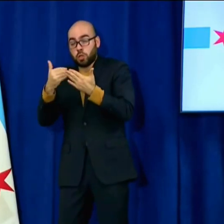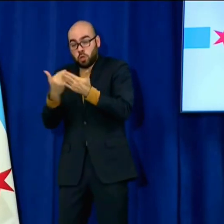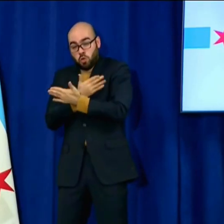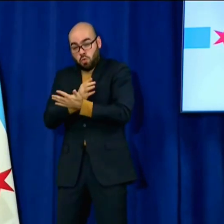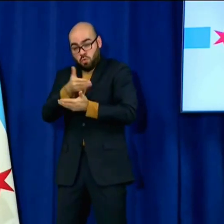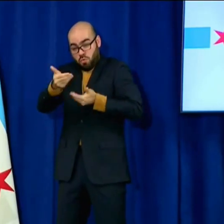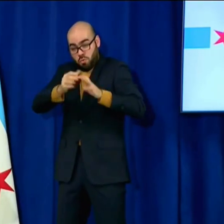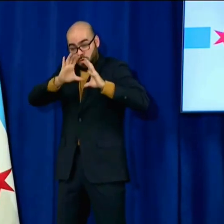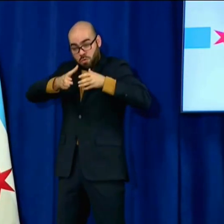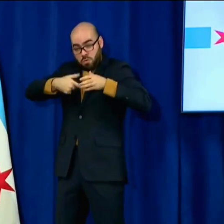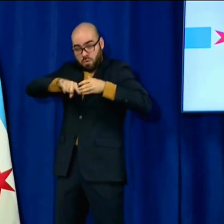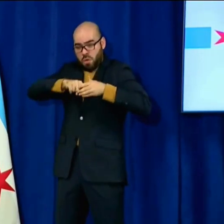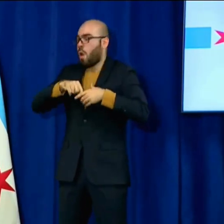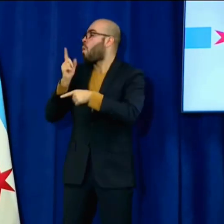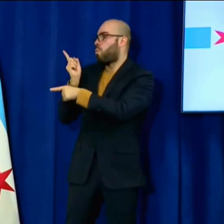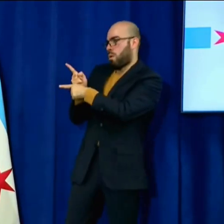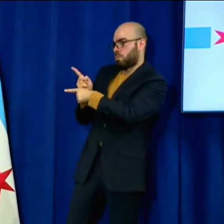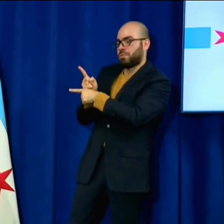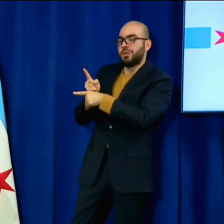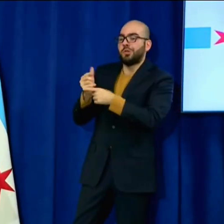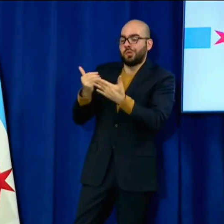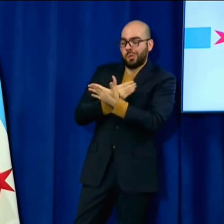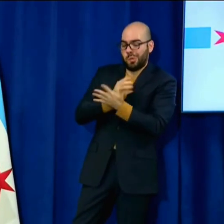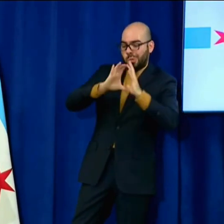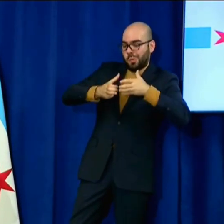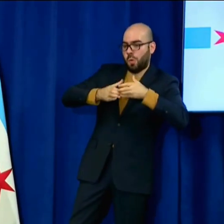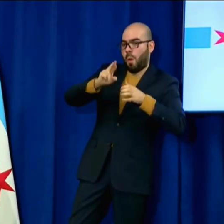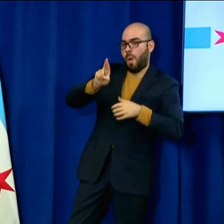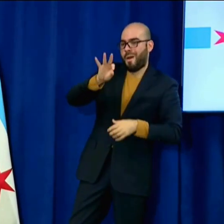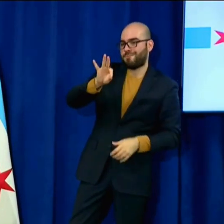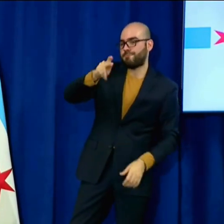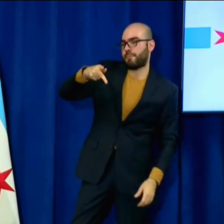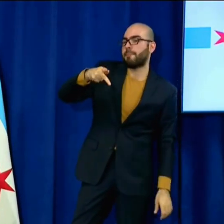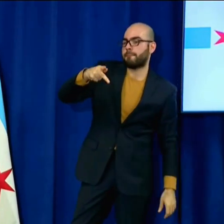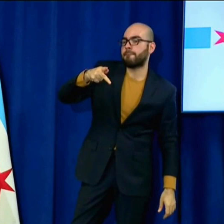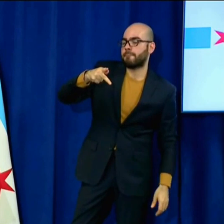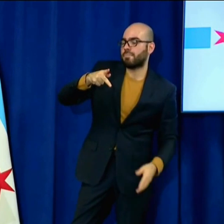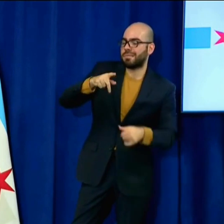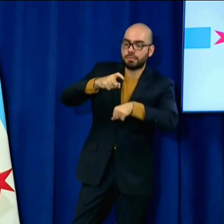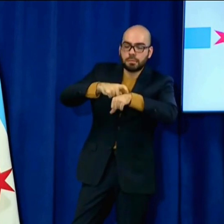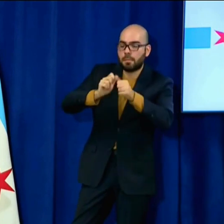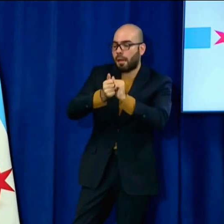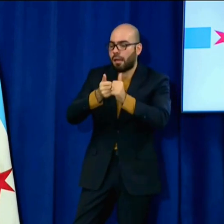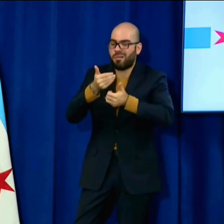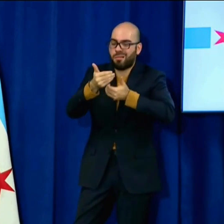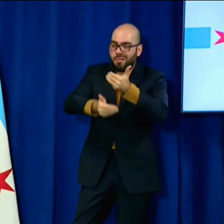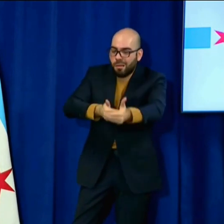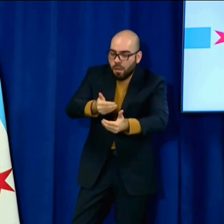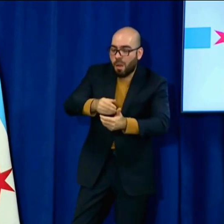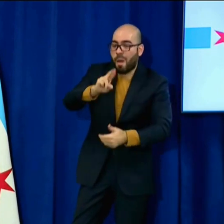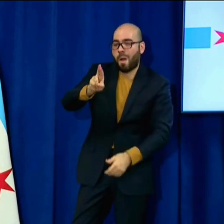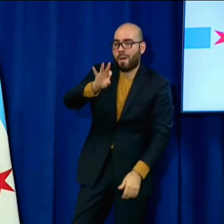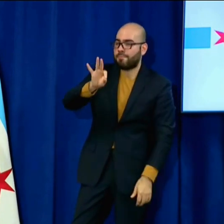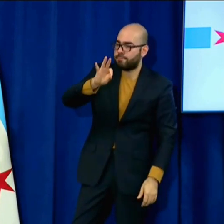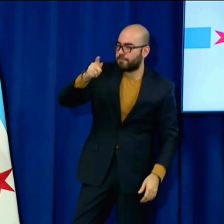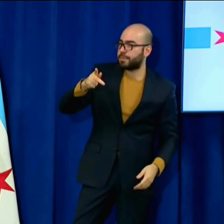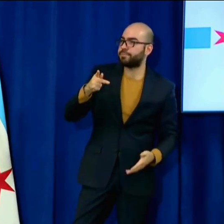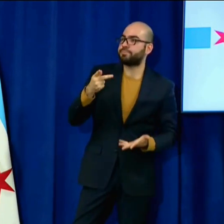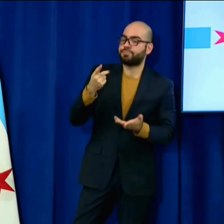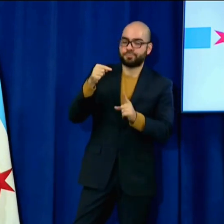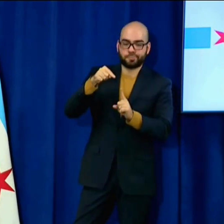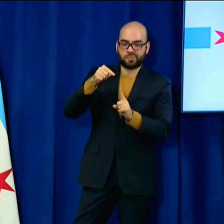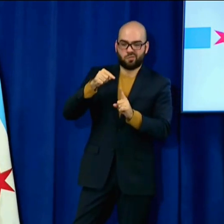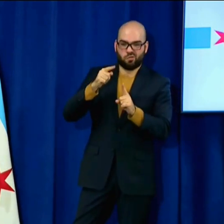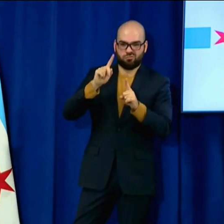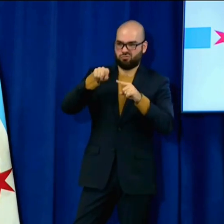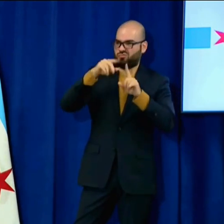The new folks that will be coming through this RFP just with the timing of how it works. We've basically, you know, this, this RFP is for the